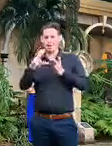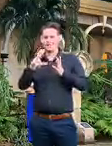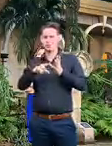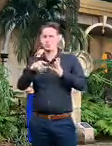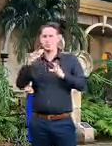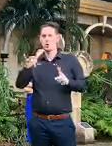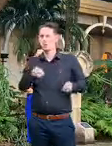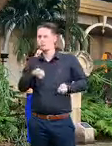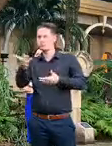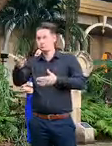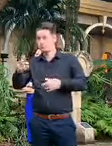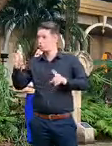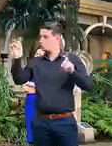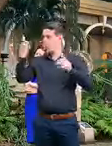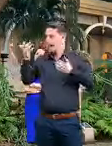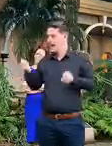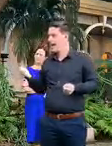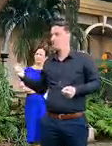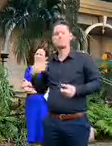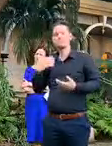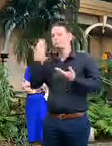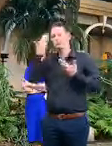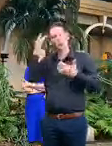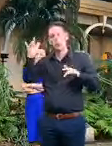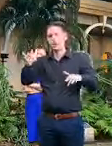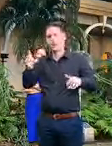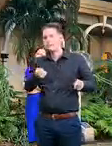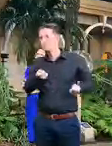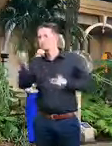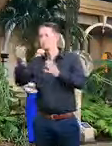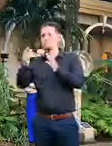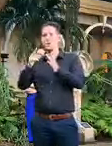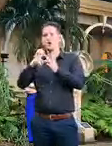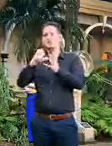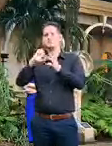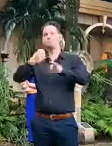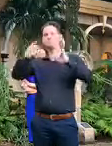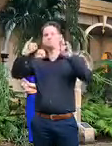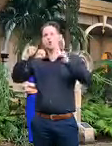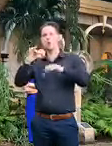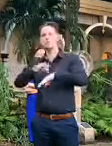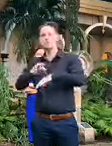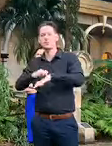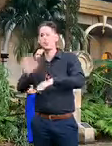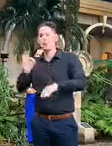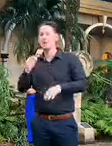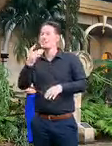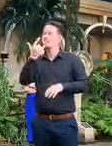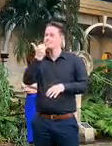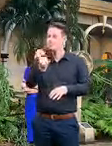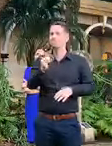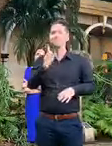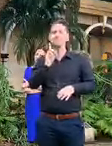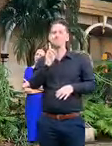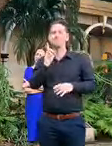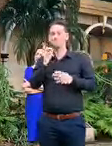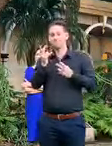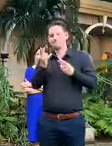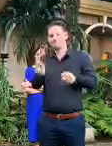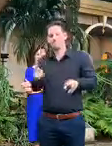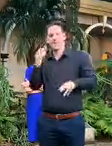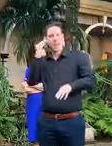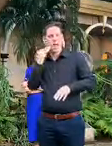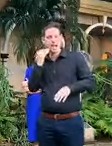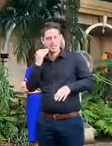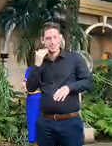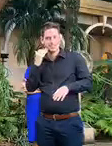um i'm not aware of anyone who's needed to go into icu of course there was that um very unfortunate lady who died and